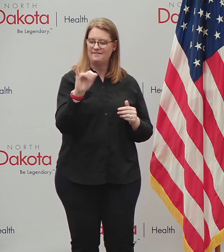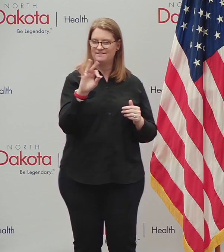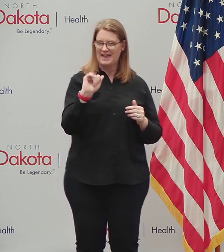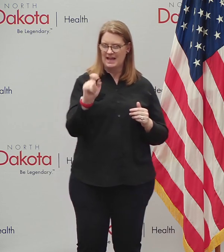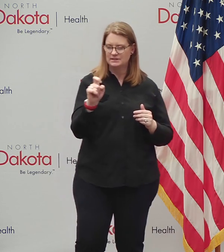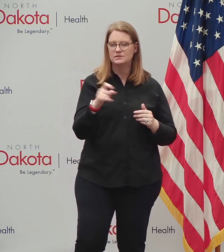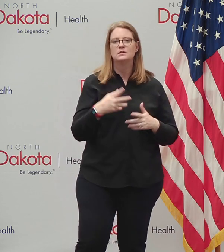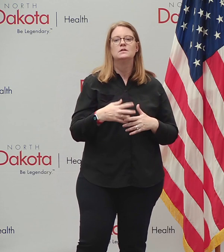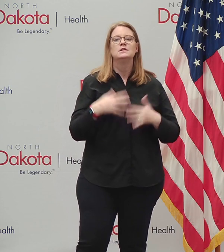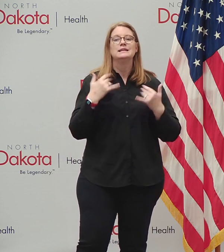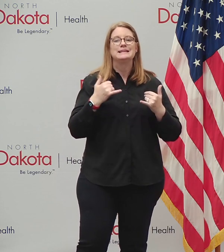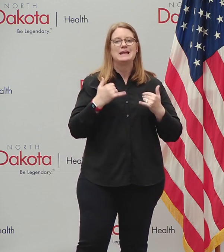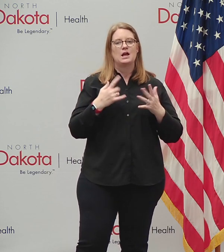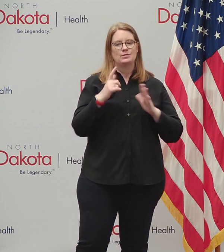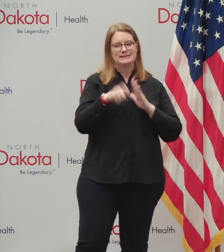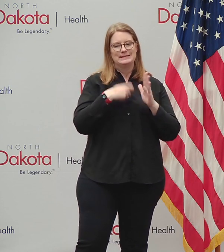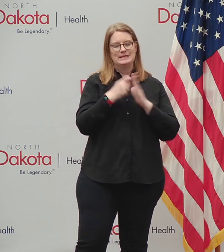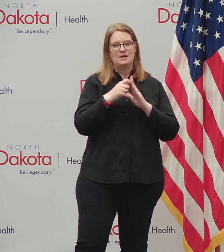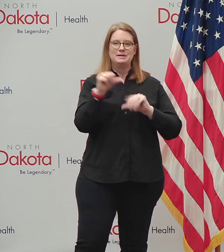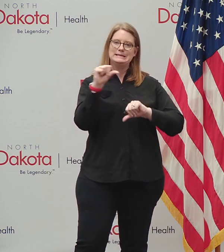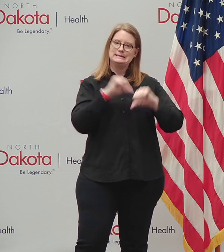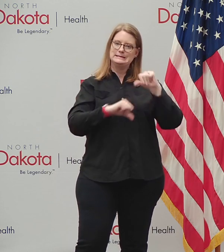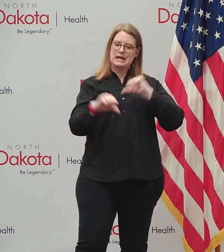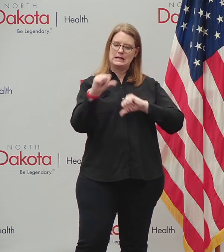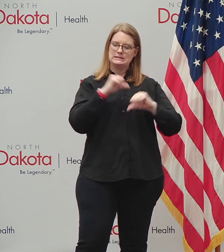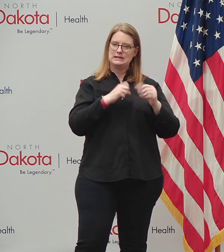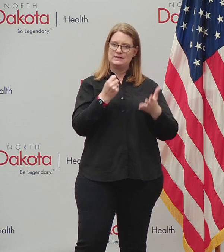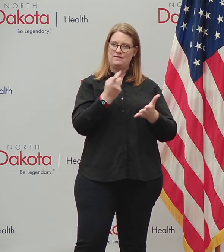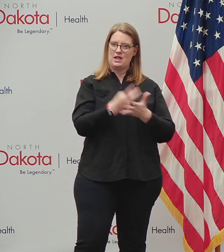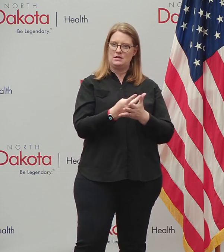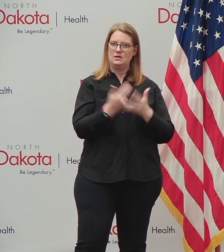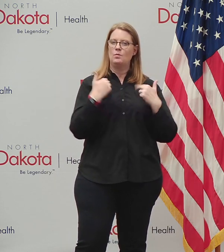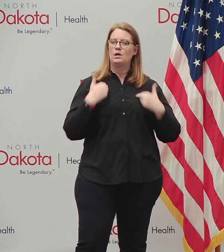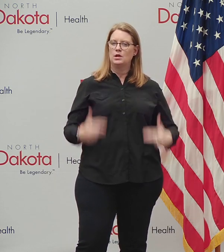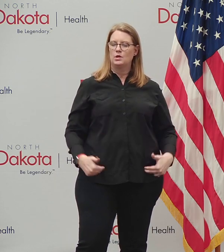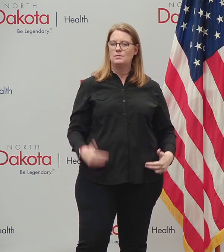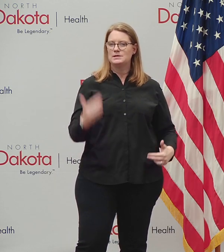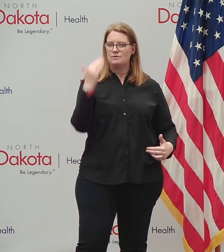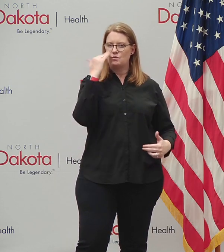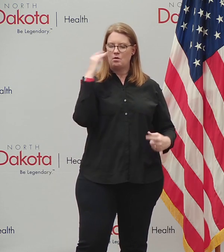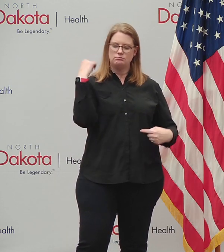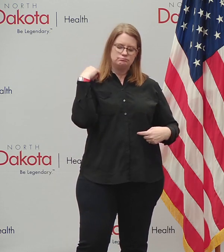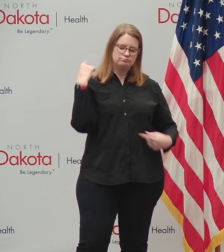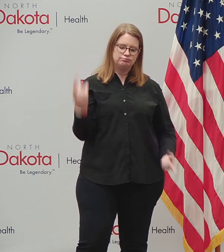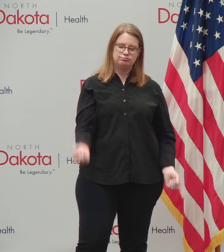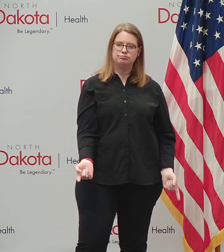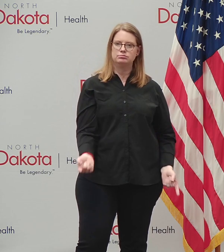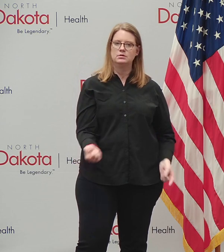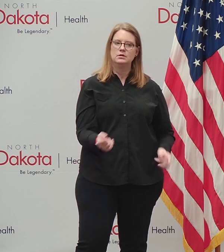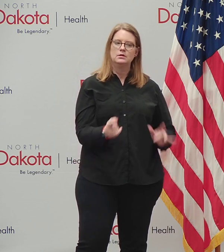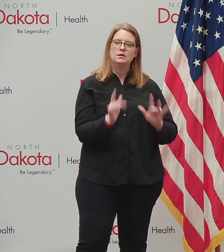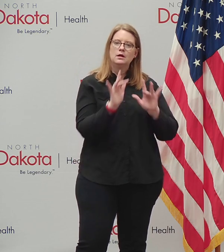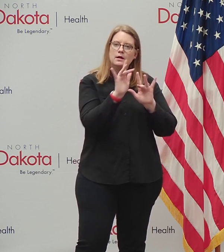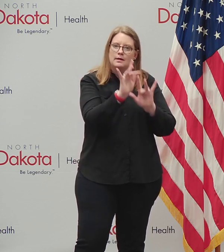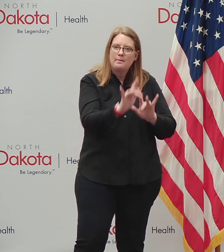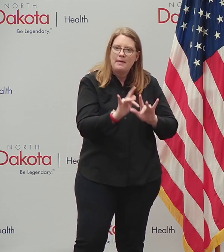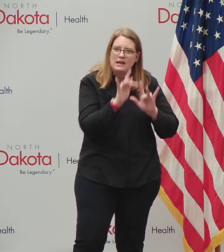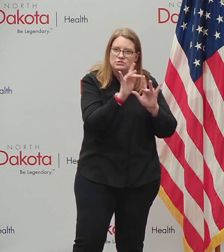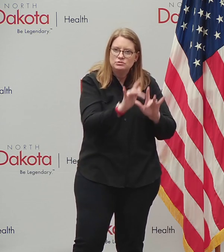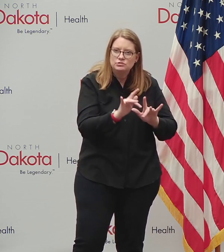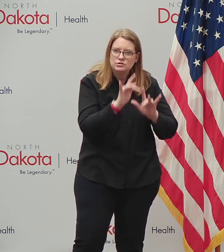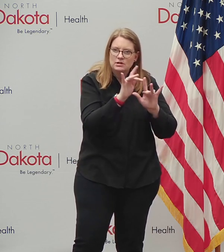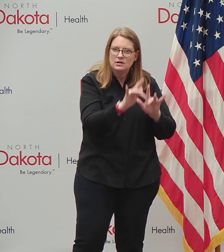time when science is validating what humans have known through the ages, that compassion is not a luxury,